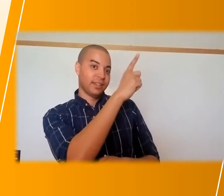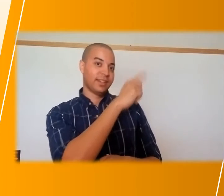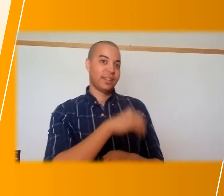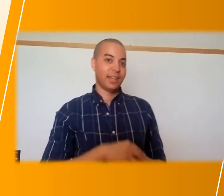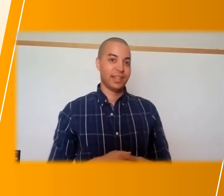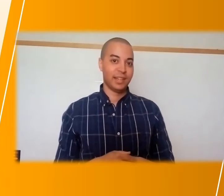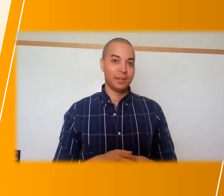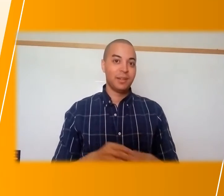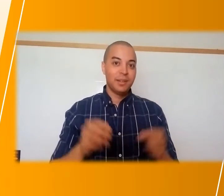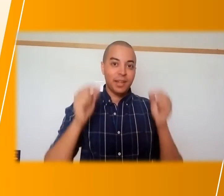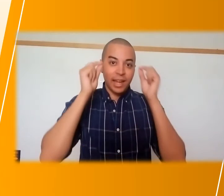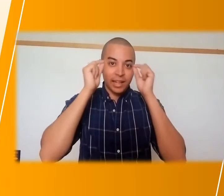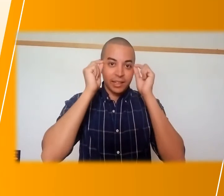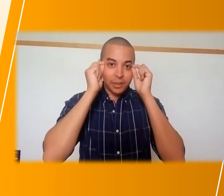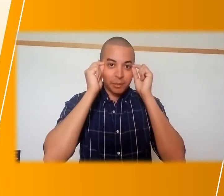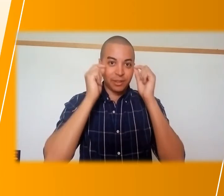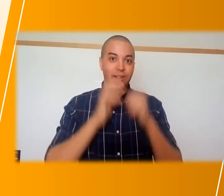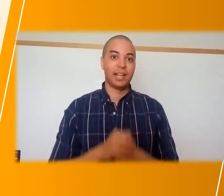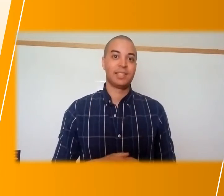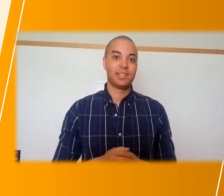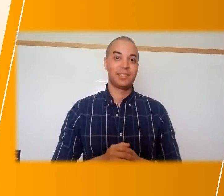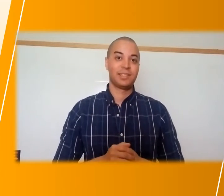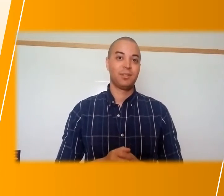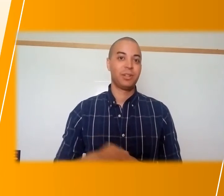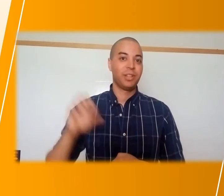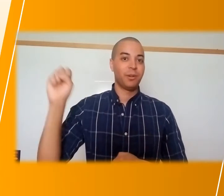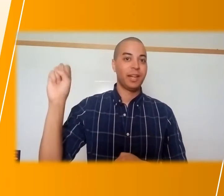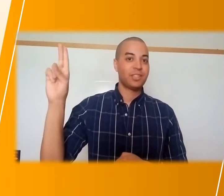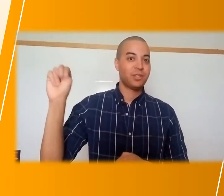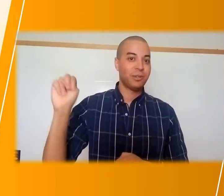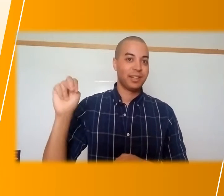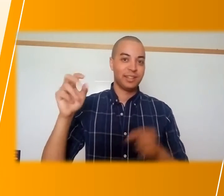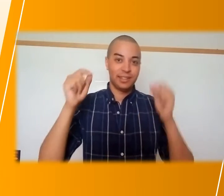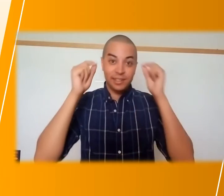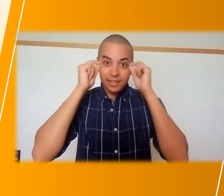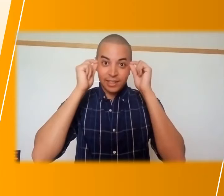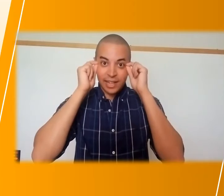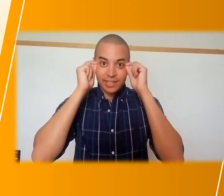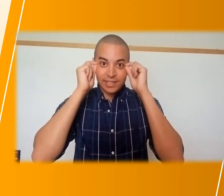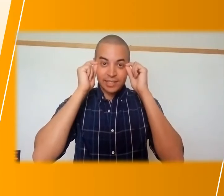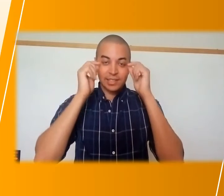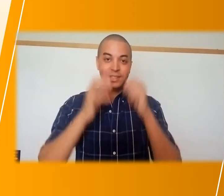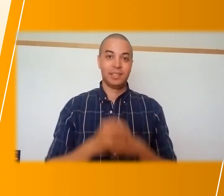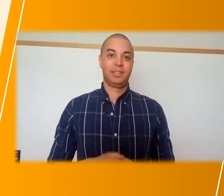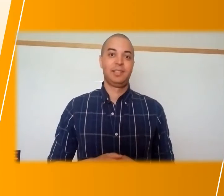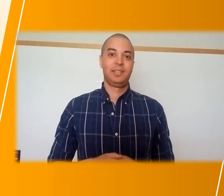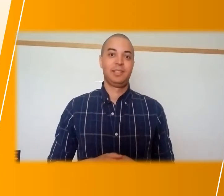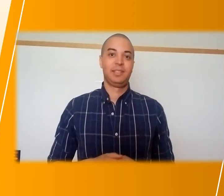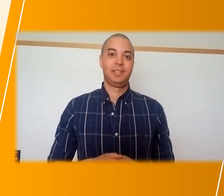a sun and then act like you're putting on glasses. Or you go S-U-N glasses.